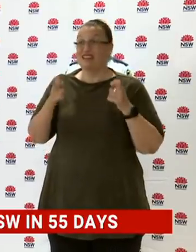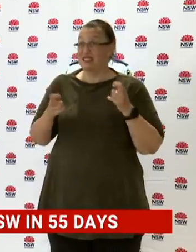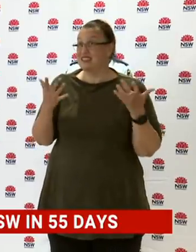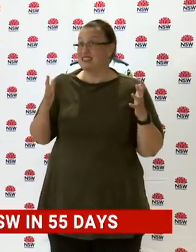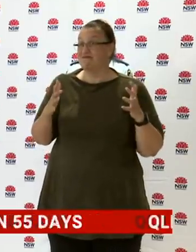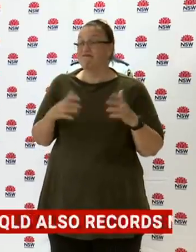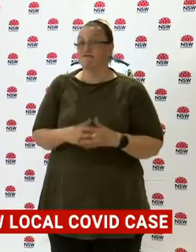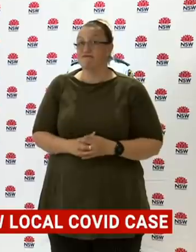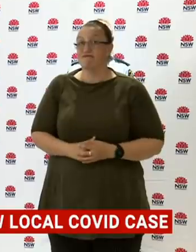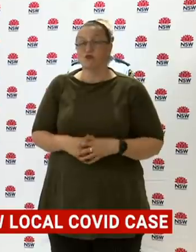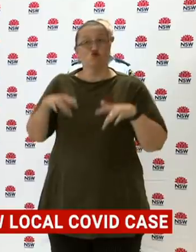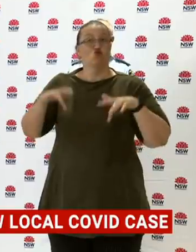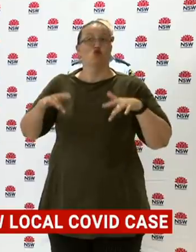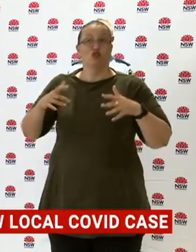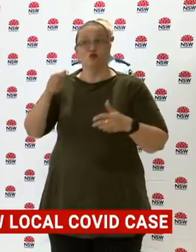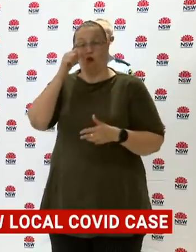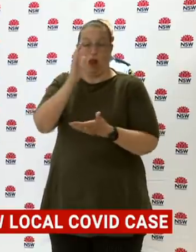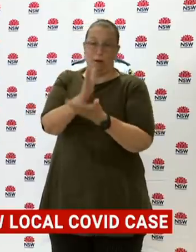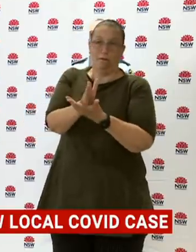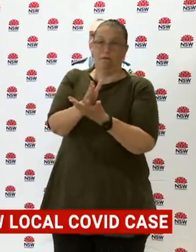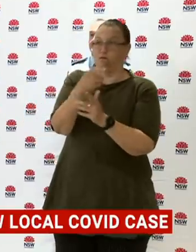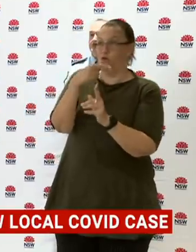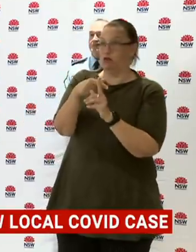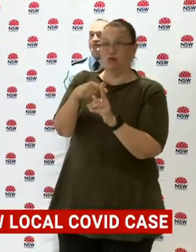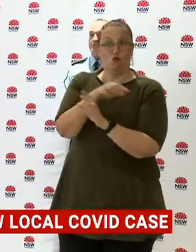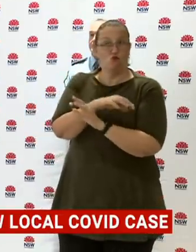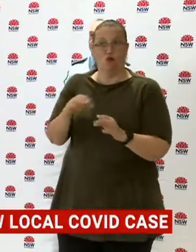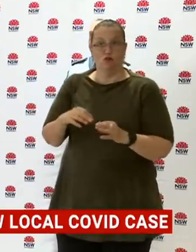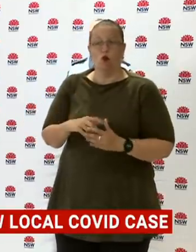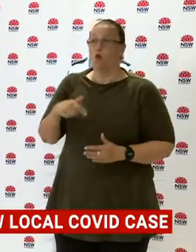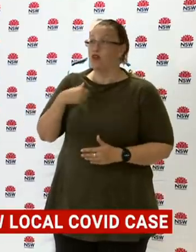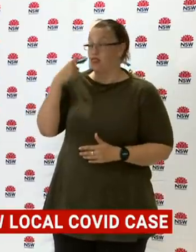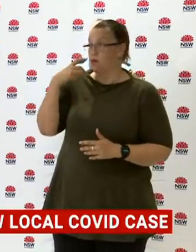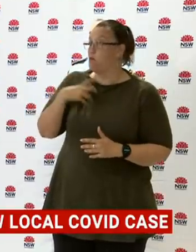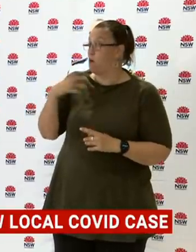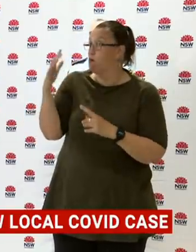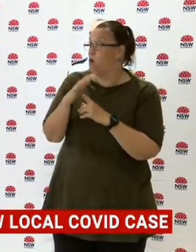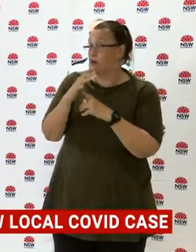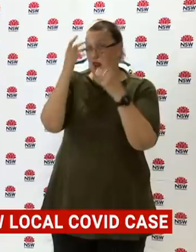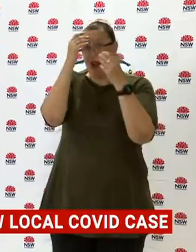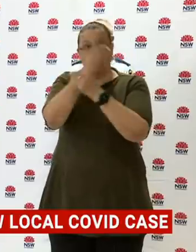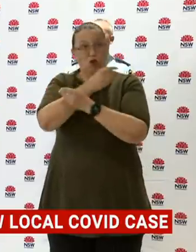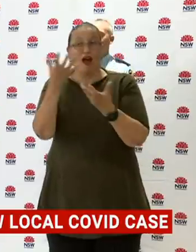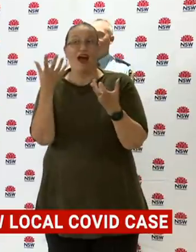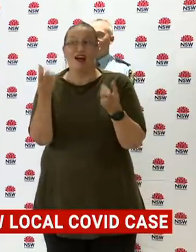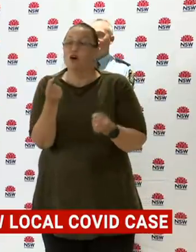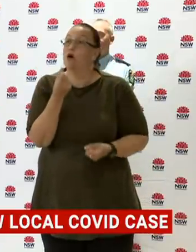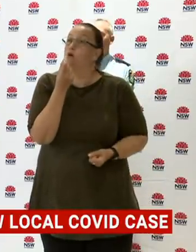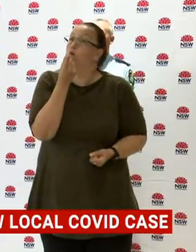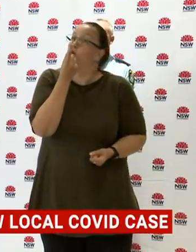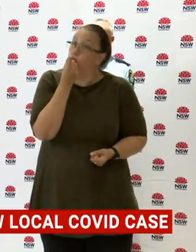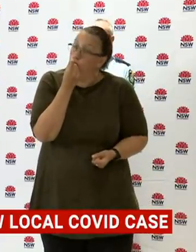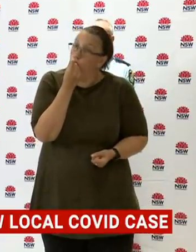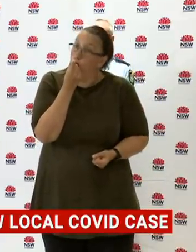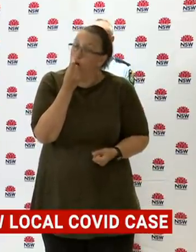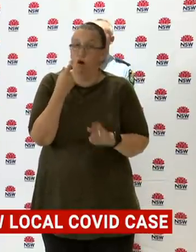But results are not available as yet. We did think that it was more important that we at least get the news out that there is an issue to do with this